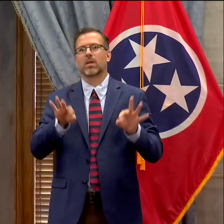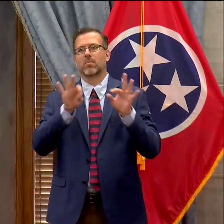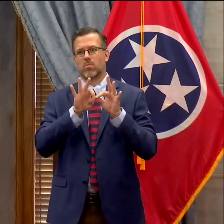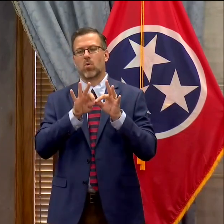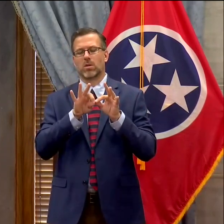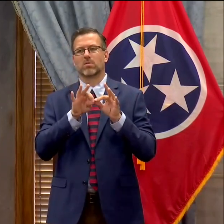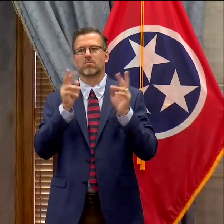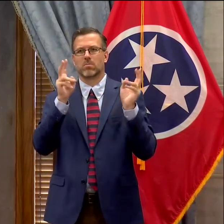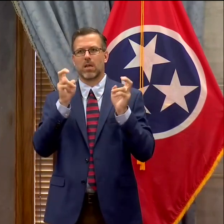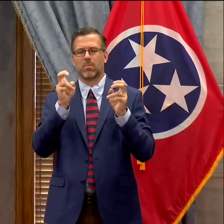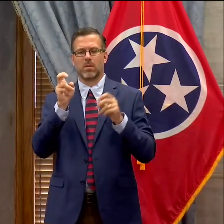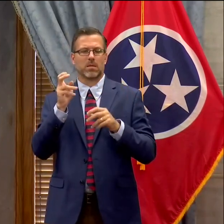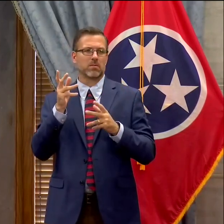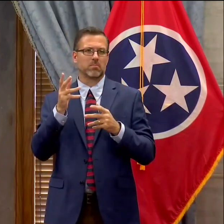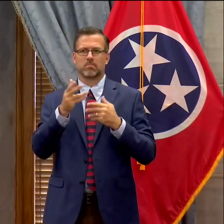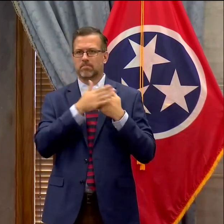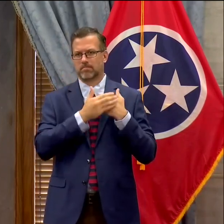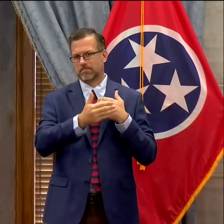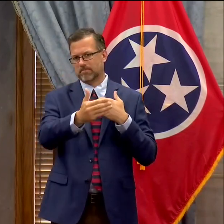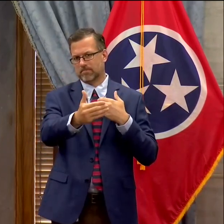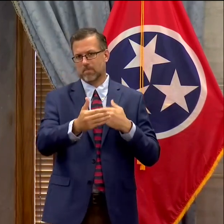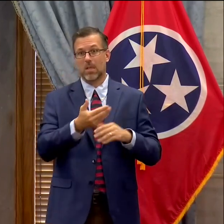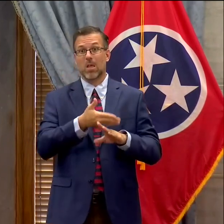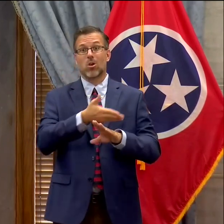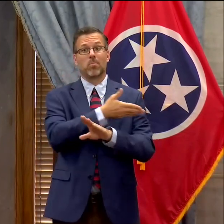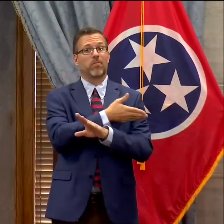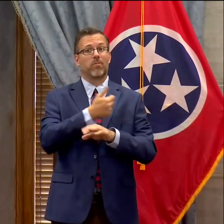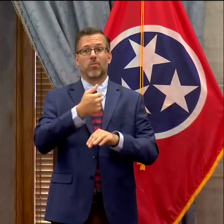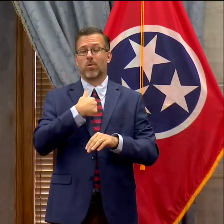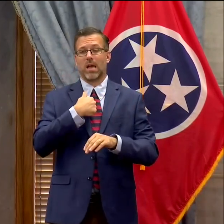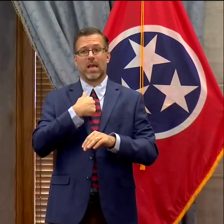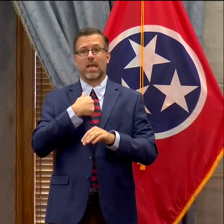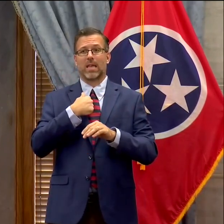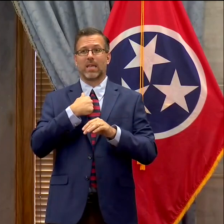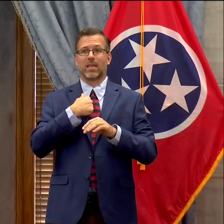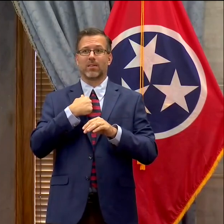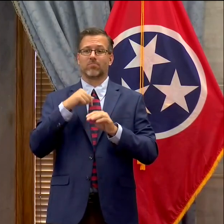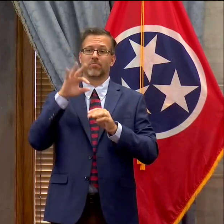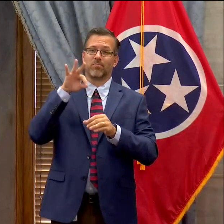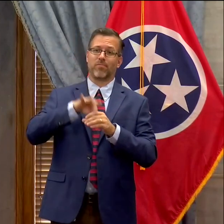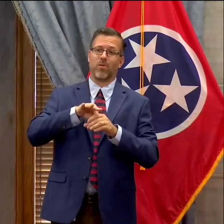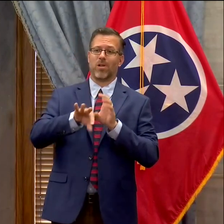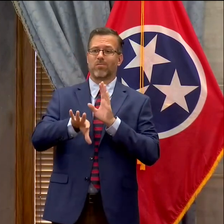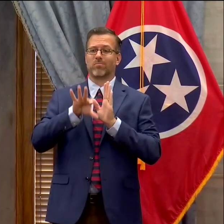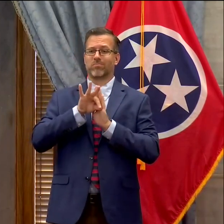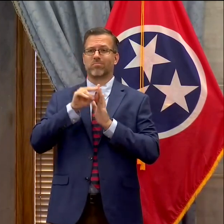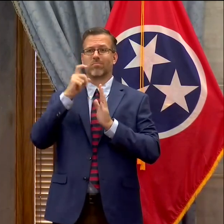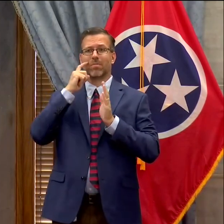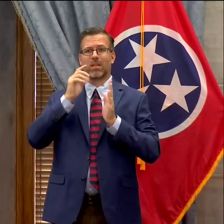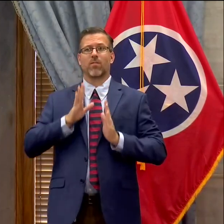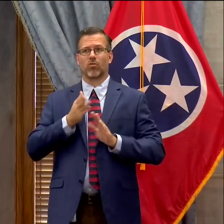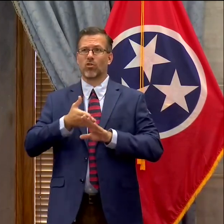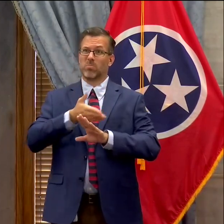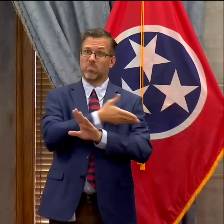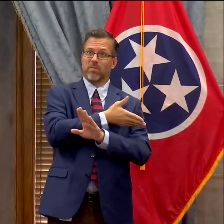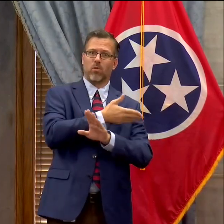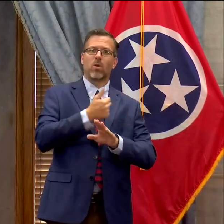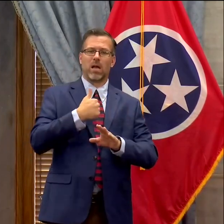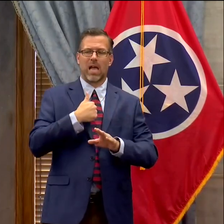something I've talked about before I became governor, things I worked on before I became governor.